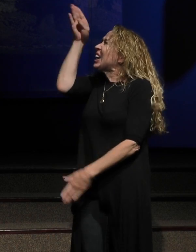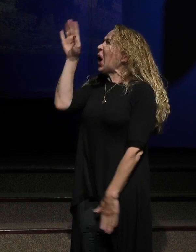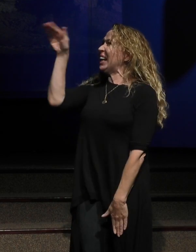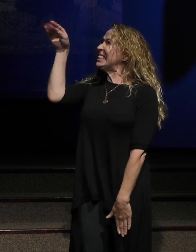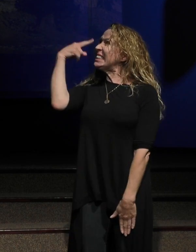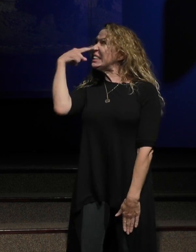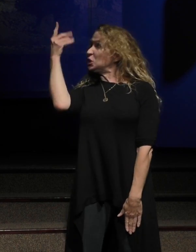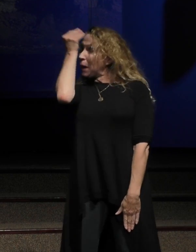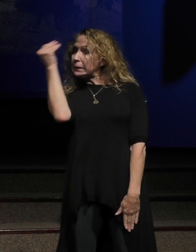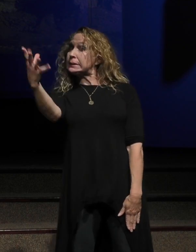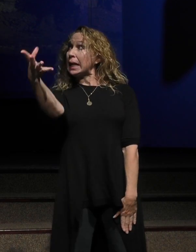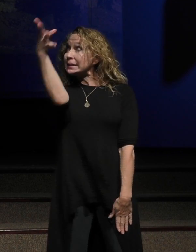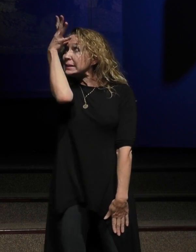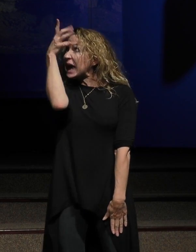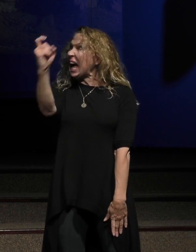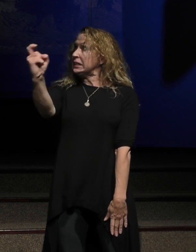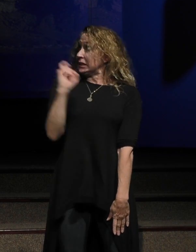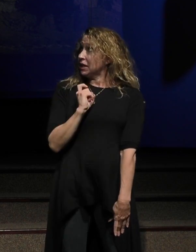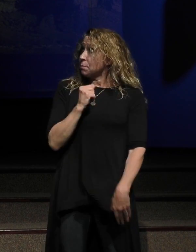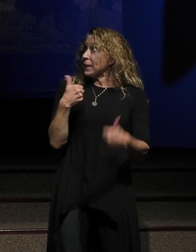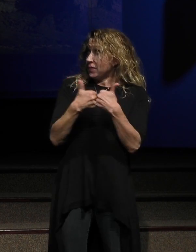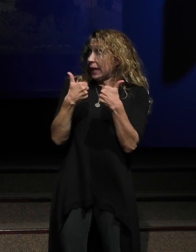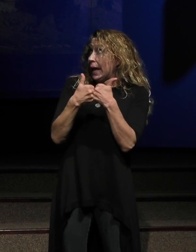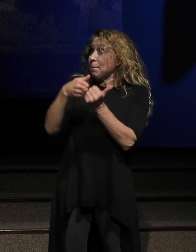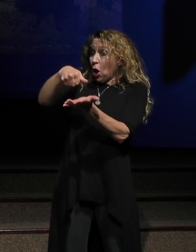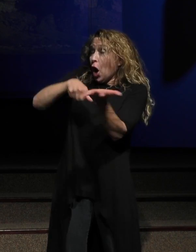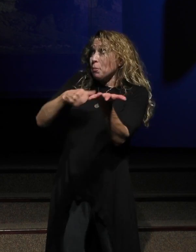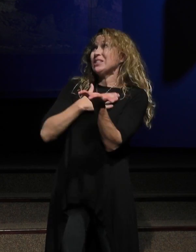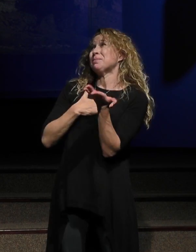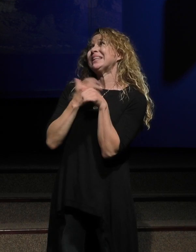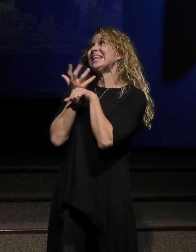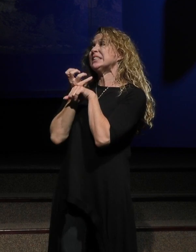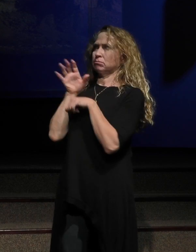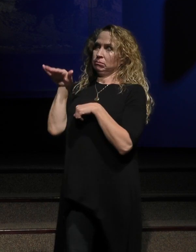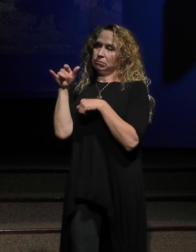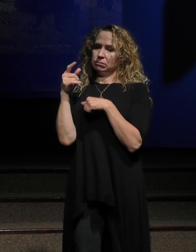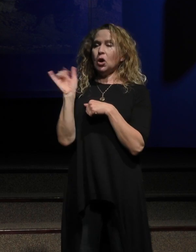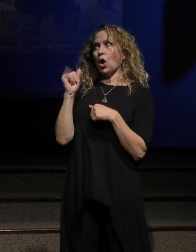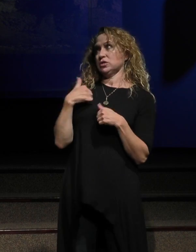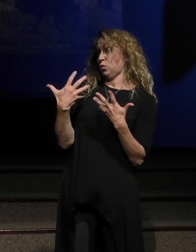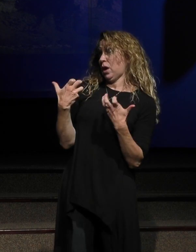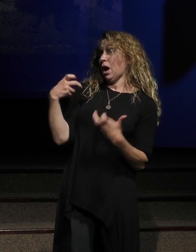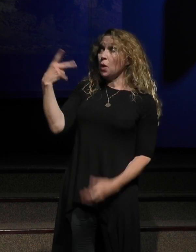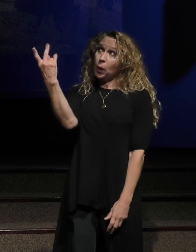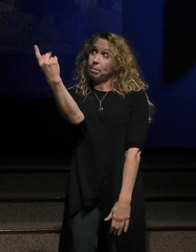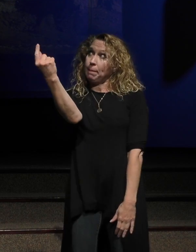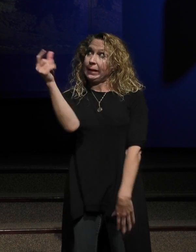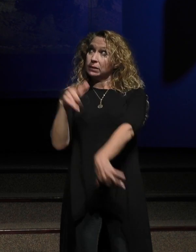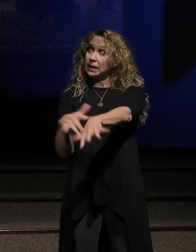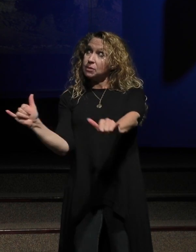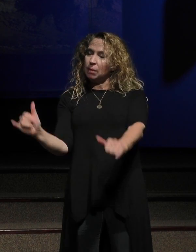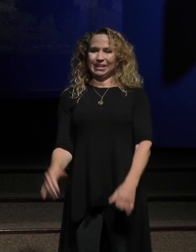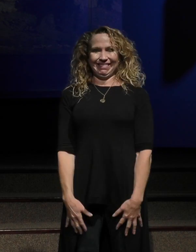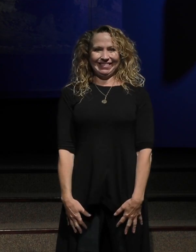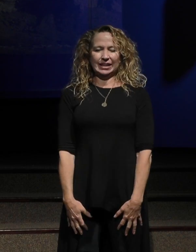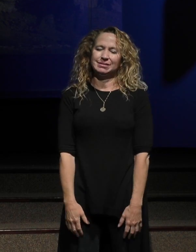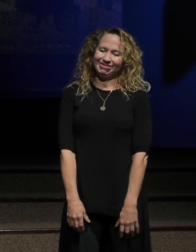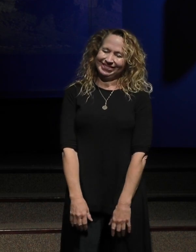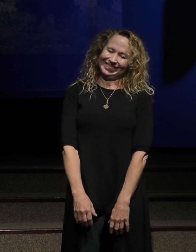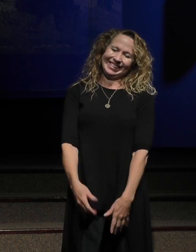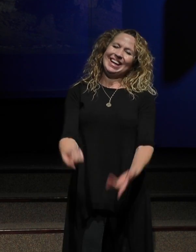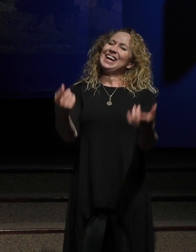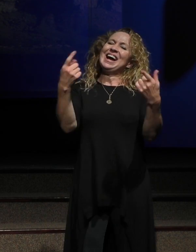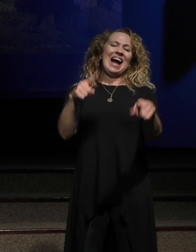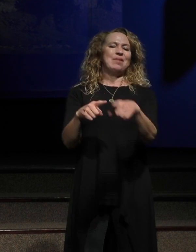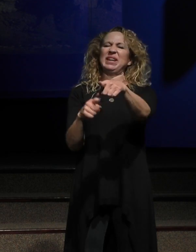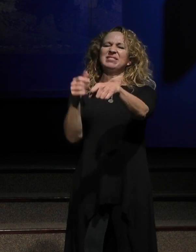please tell my dad to give me the game Operation and while you're at it, I want a puppy. Anyways, my dad never got it for me and the reason that